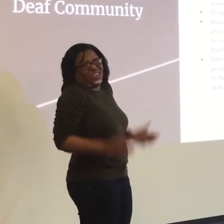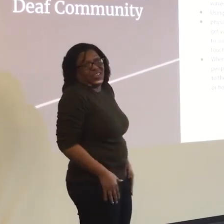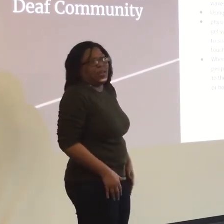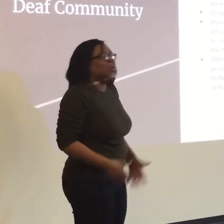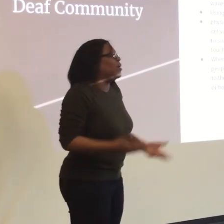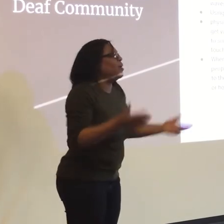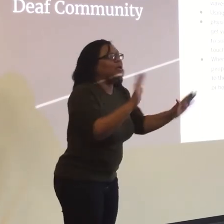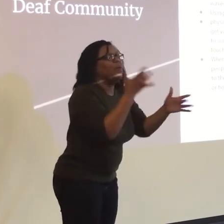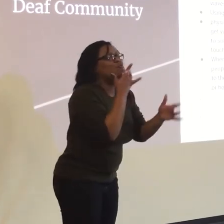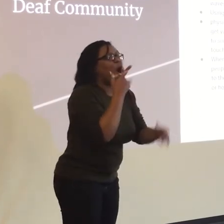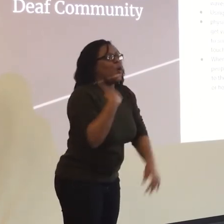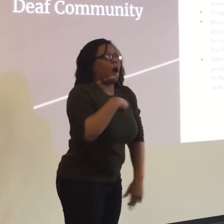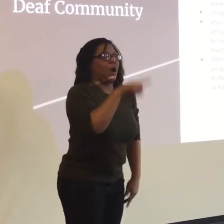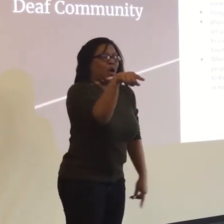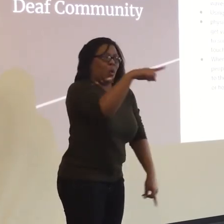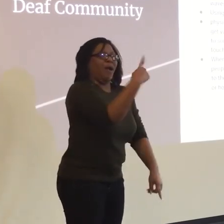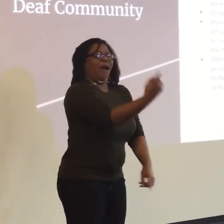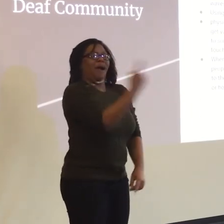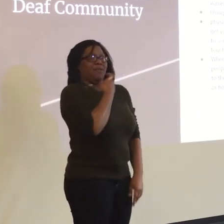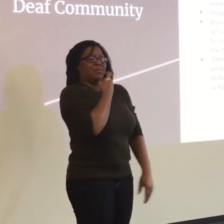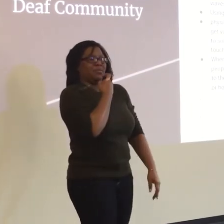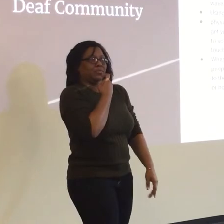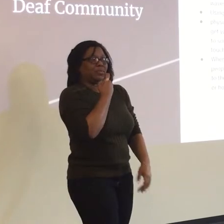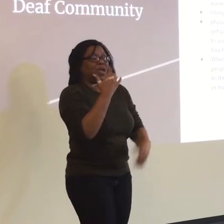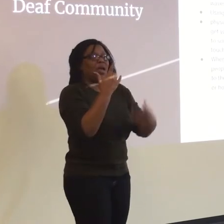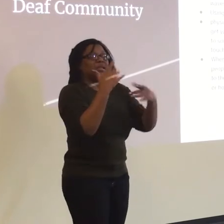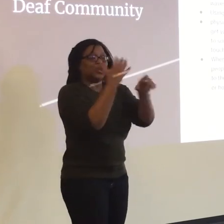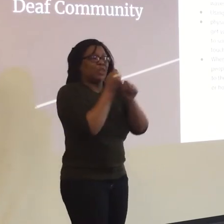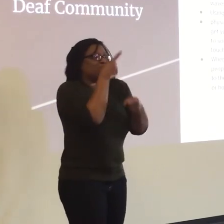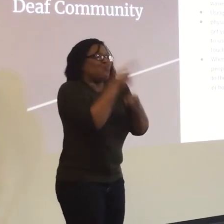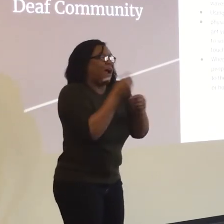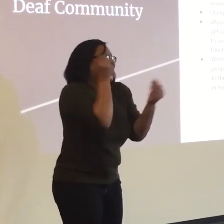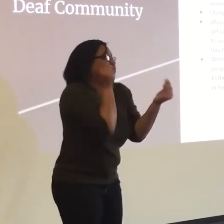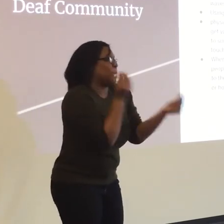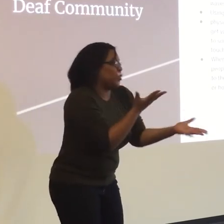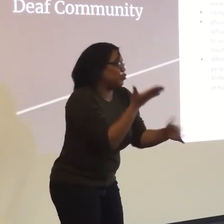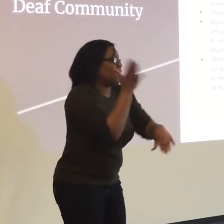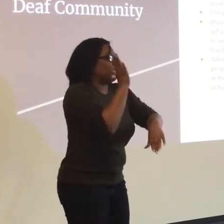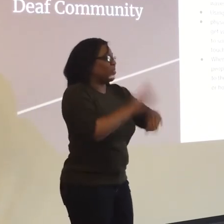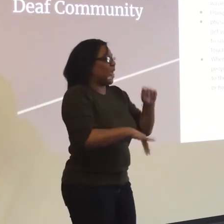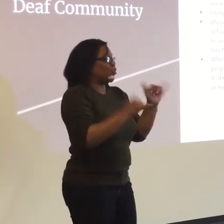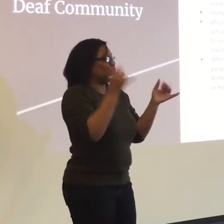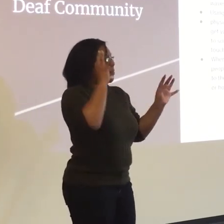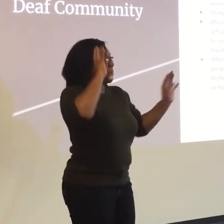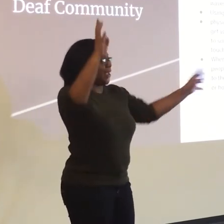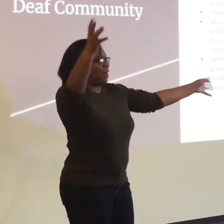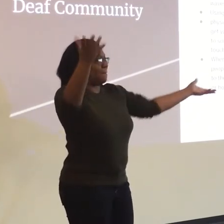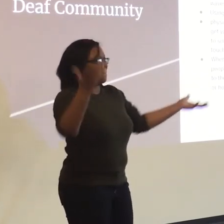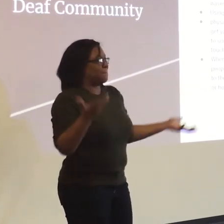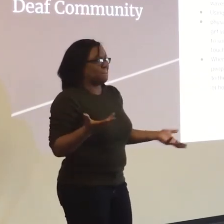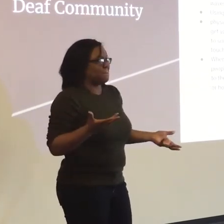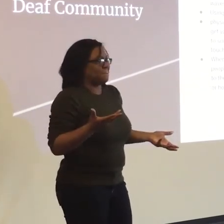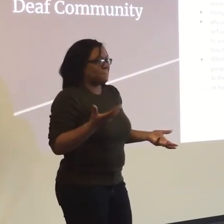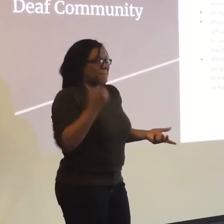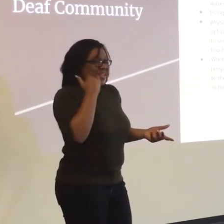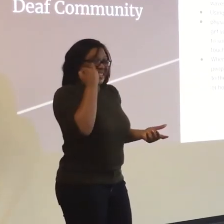You could say I tried. Nah. Ask us. Get the right information rather than just making it up.